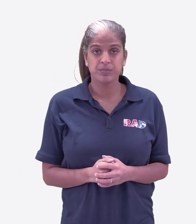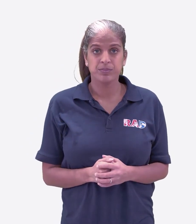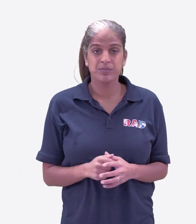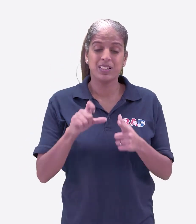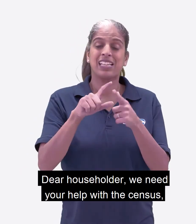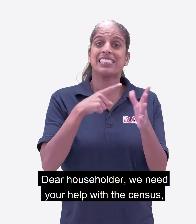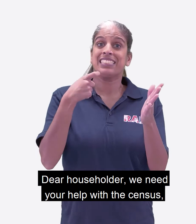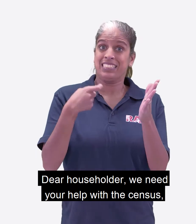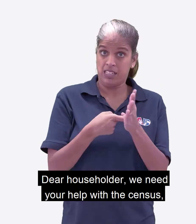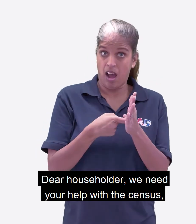Dear Householder